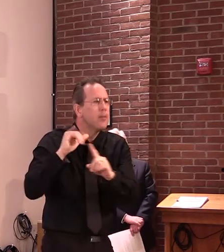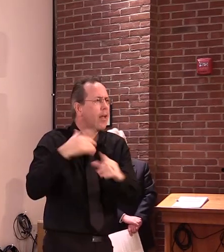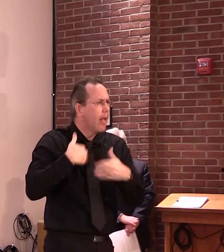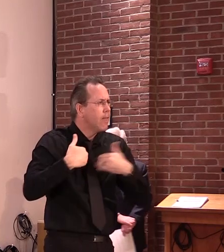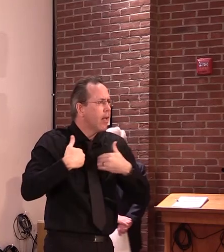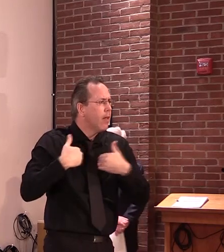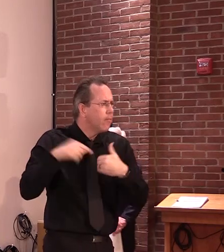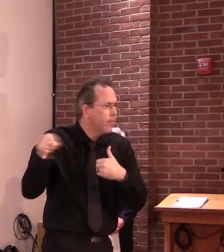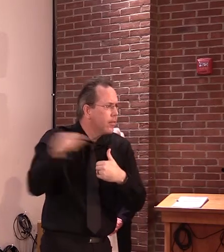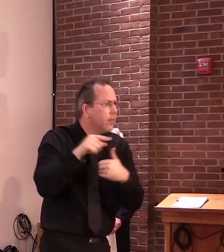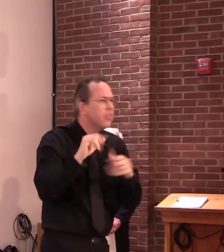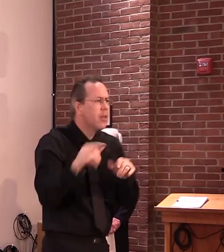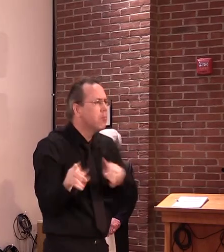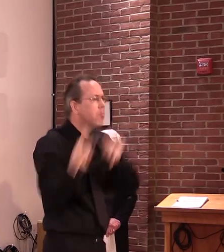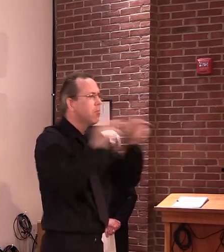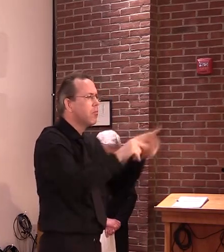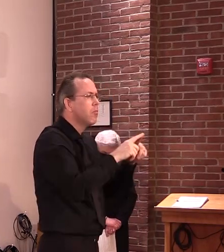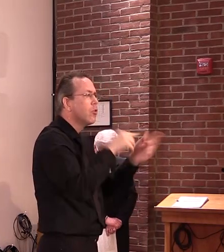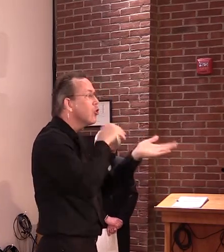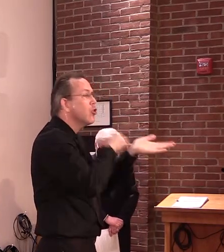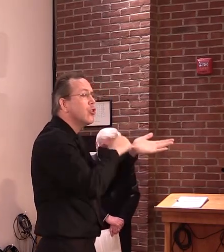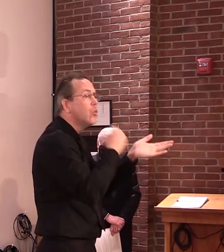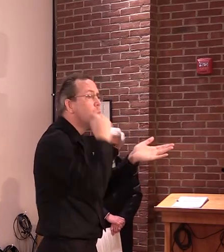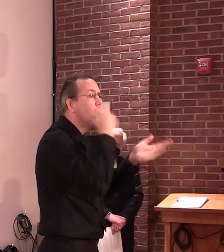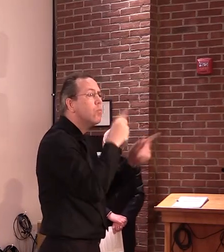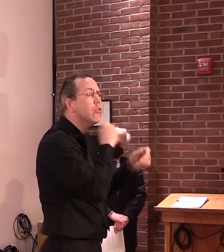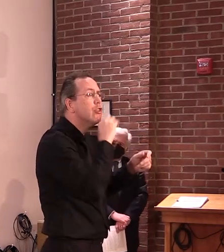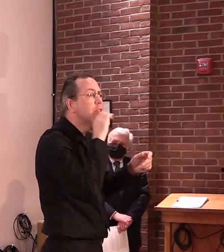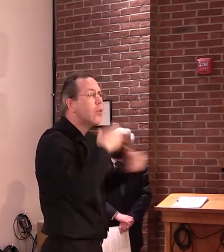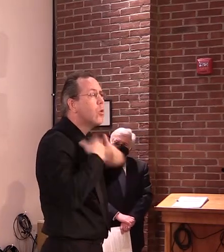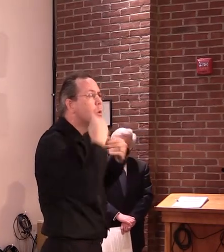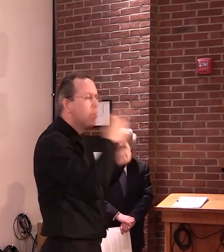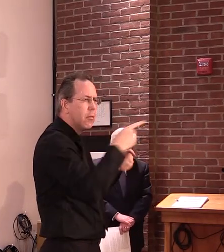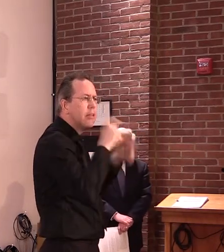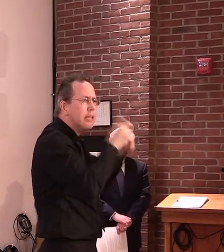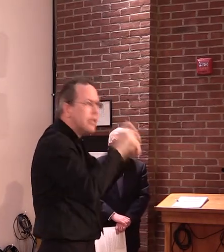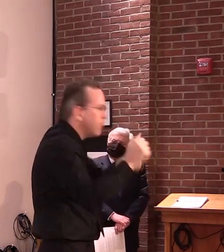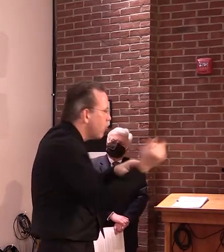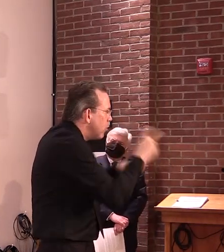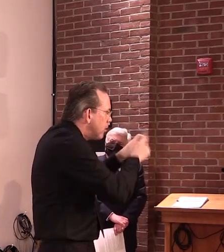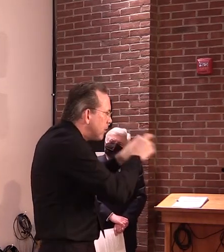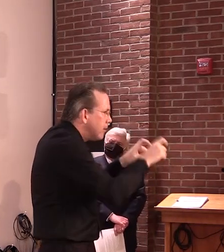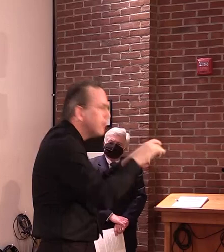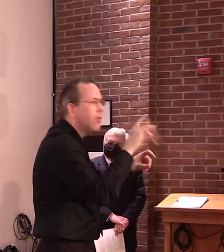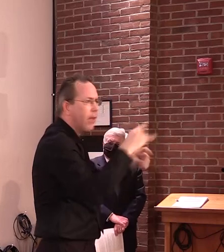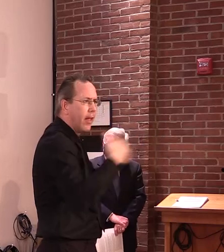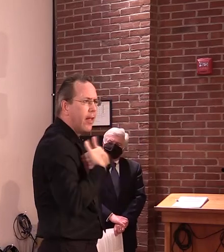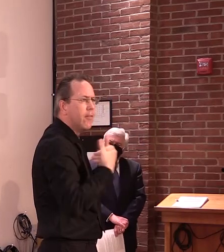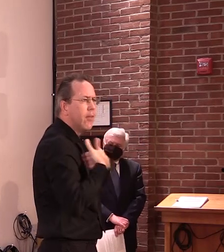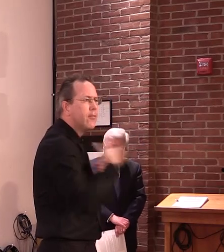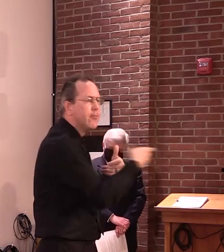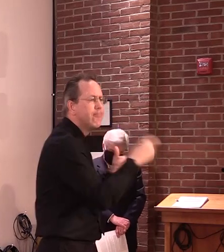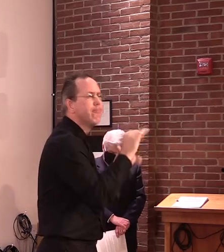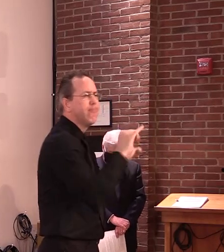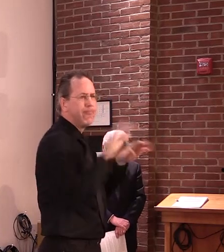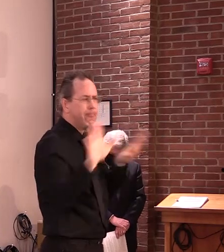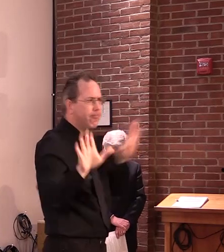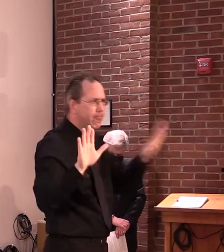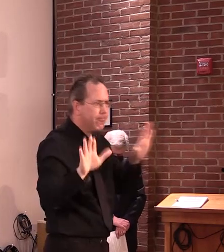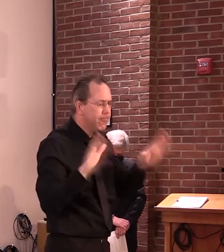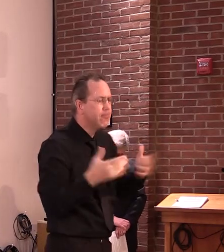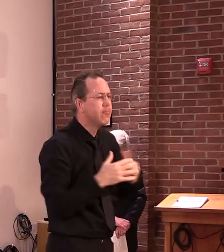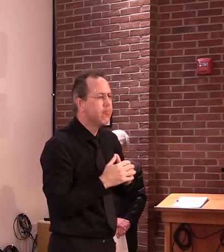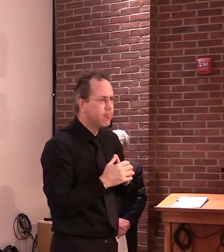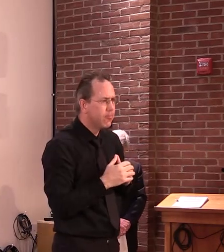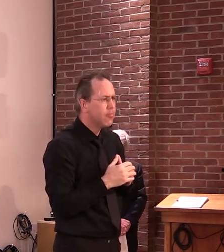And we have begun offering testing to asymptomatic frontline workers at a series of pop-up testing sites around